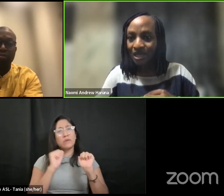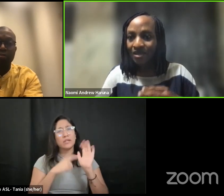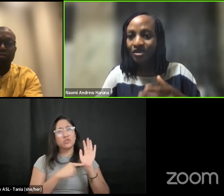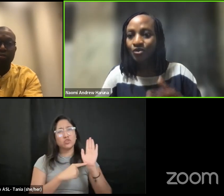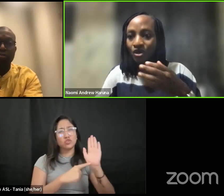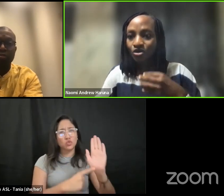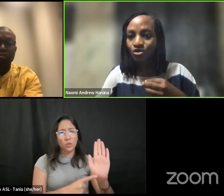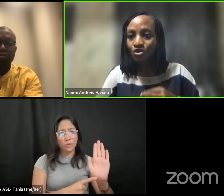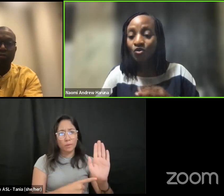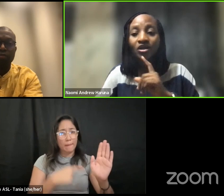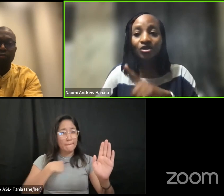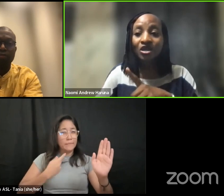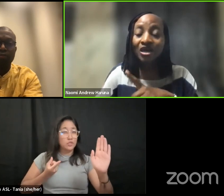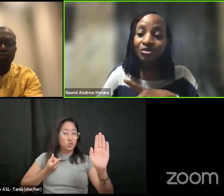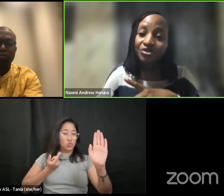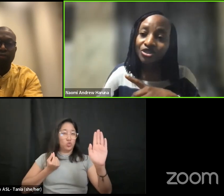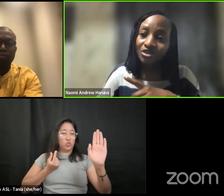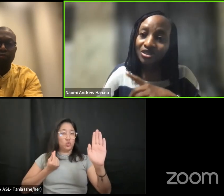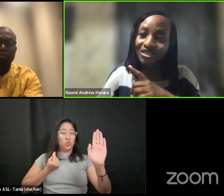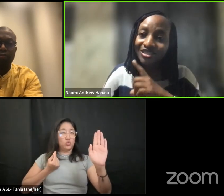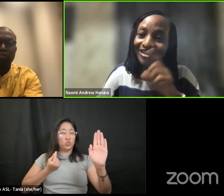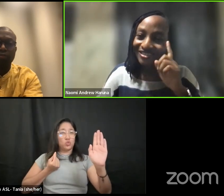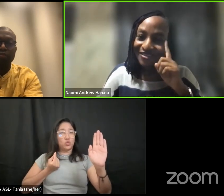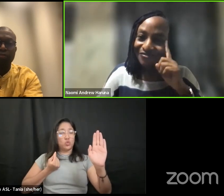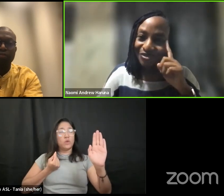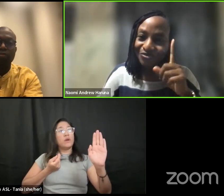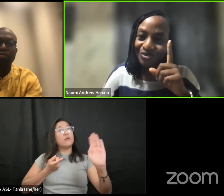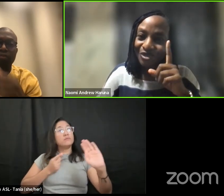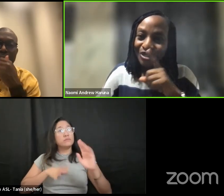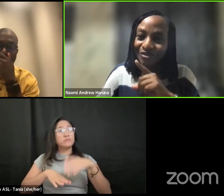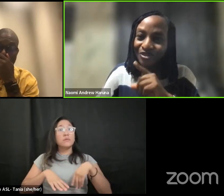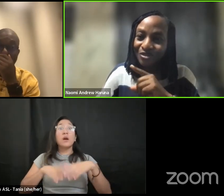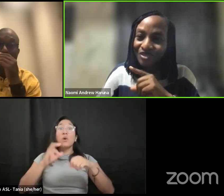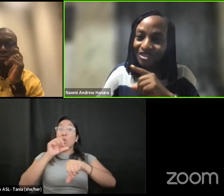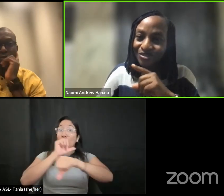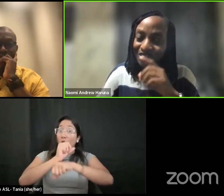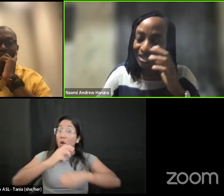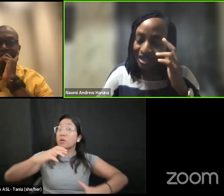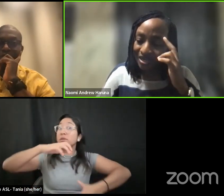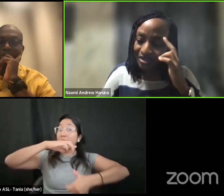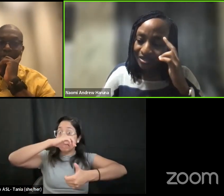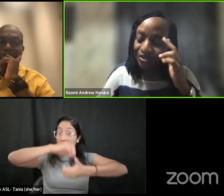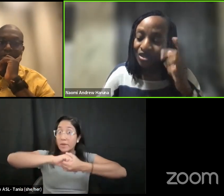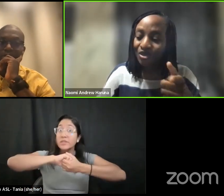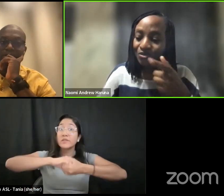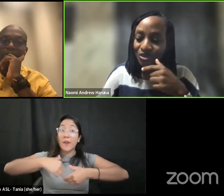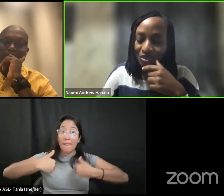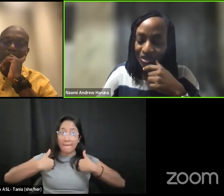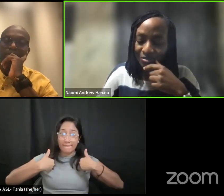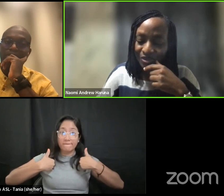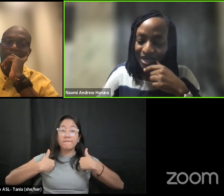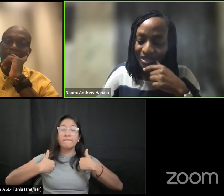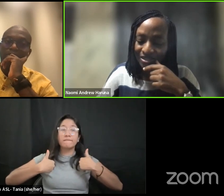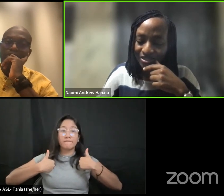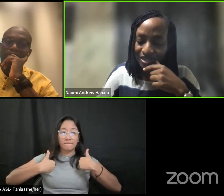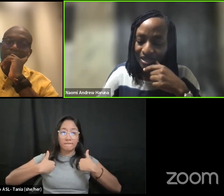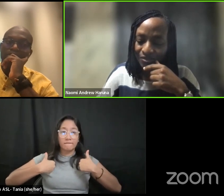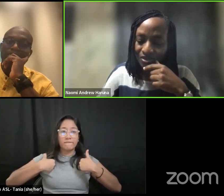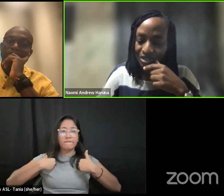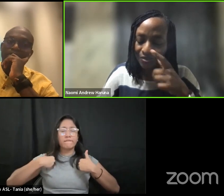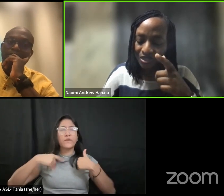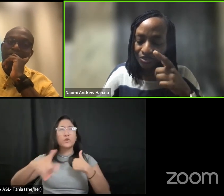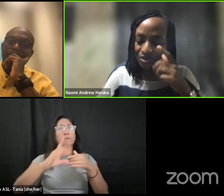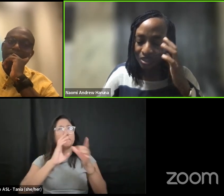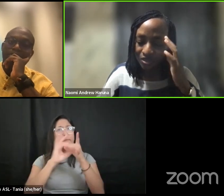and then we also work collaborations exactly i've been there was something you said and i okay when you were talking about artists